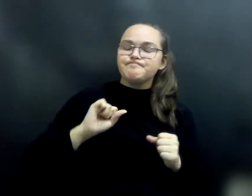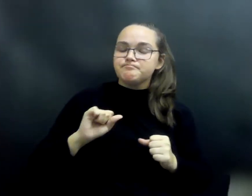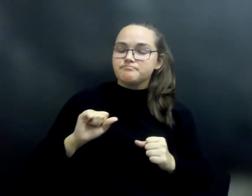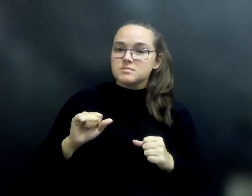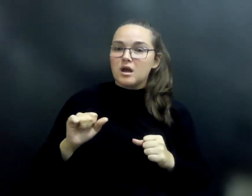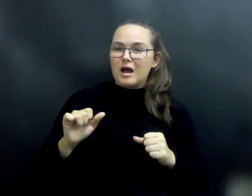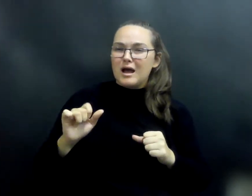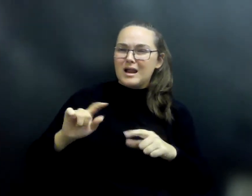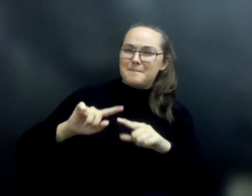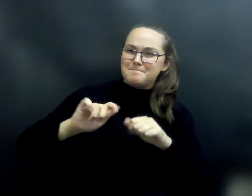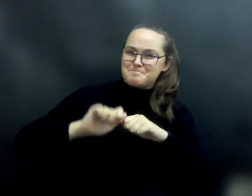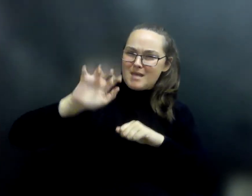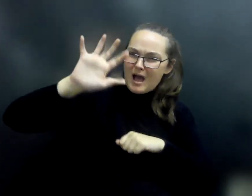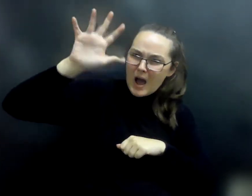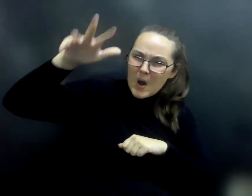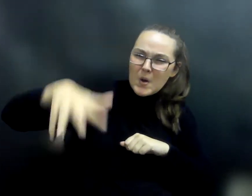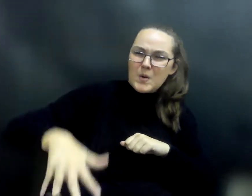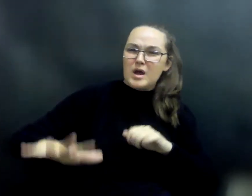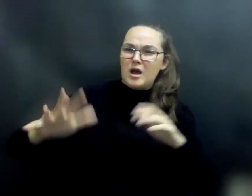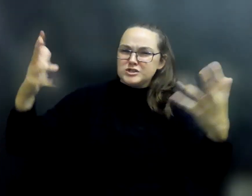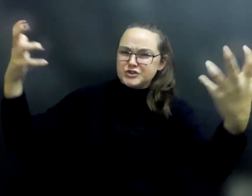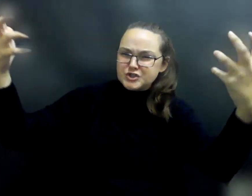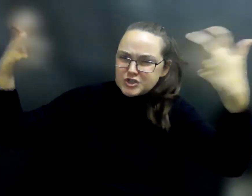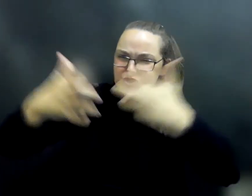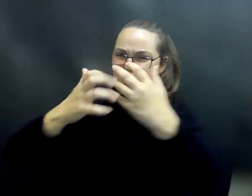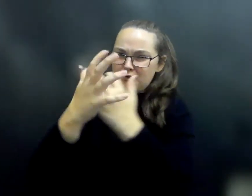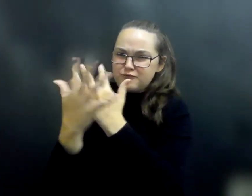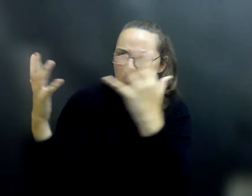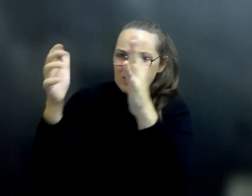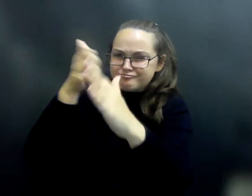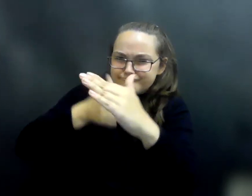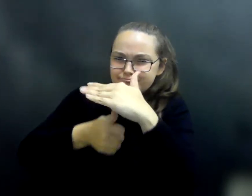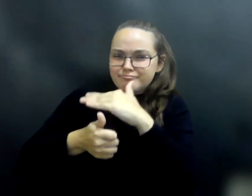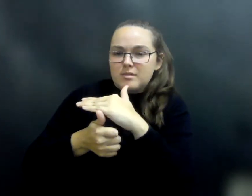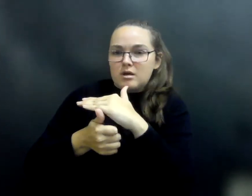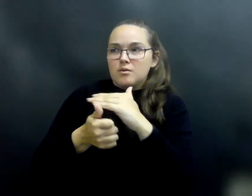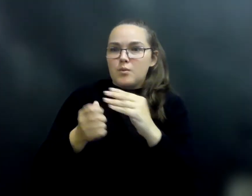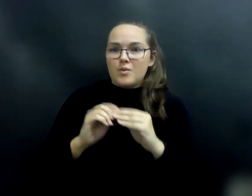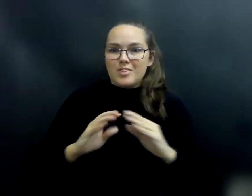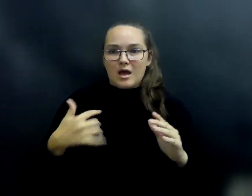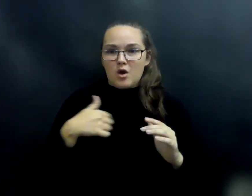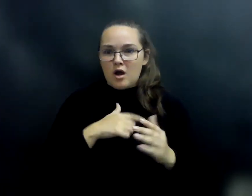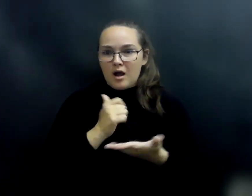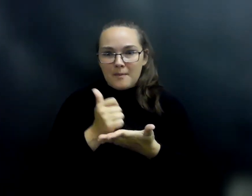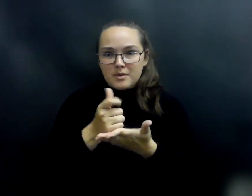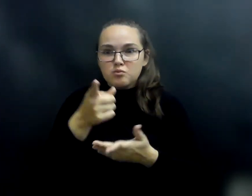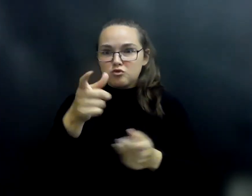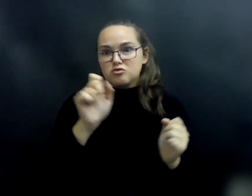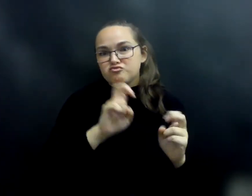highest mountains and hidden in a dark forest. Without our help, prince, you could travel for a year without